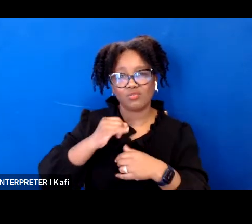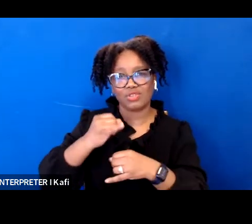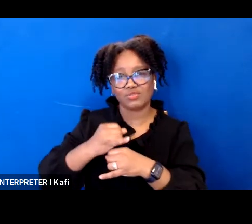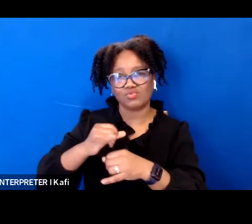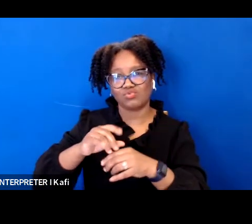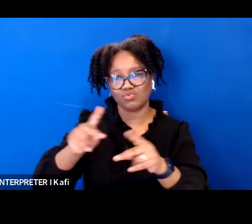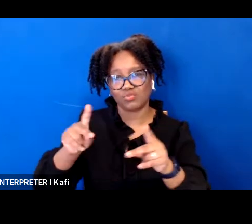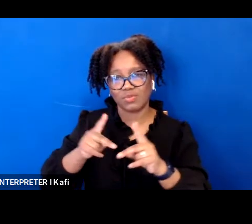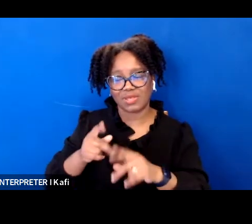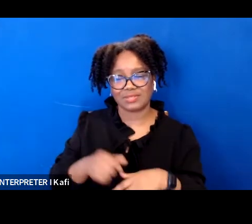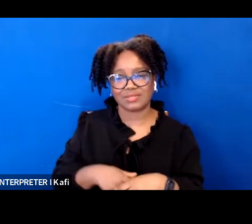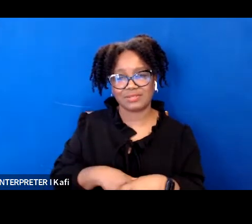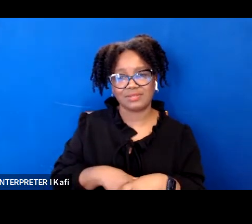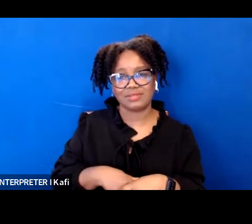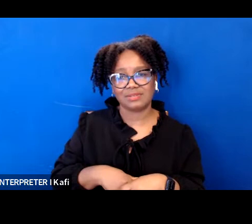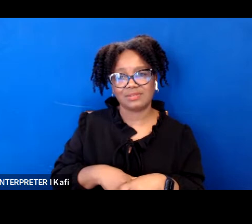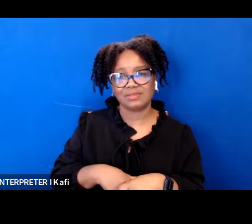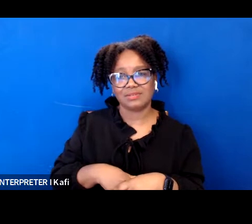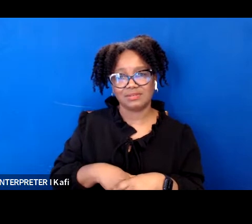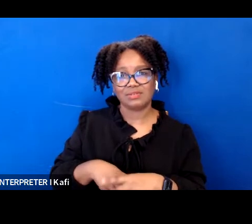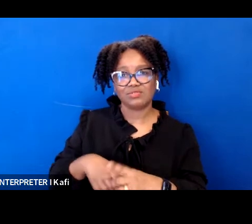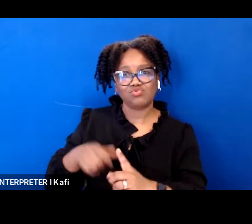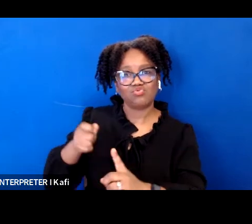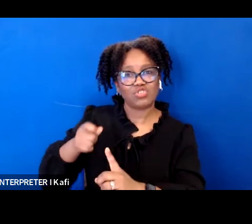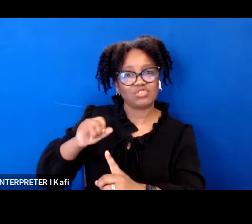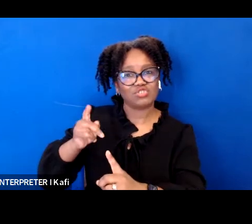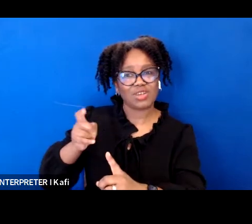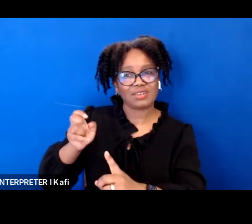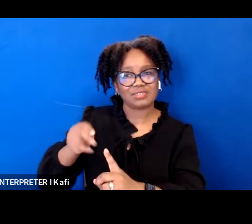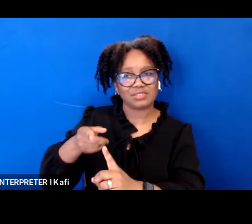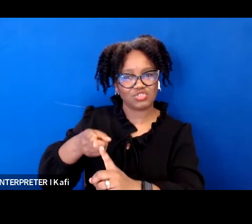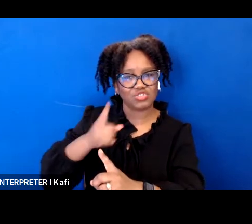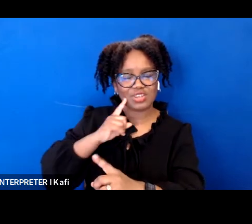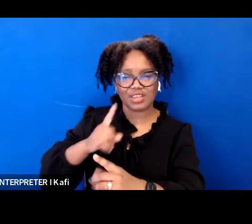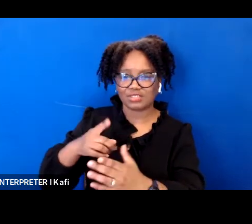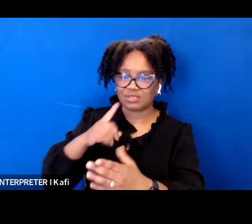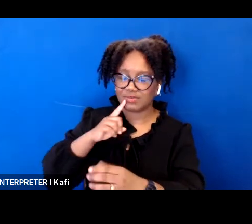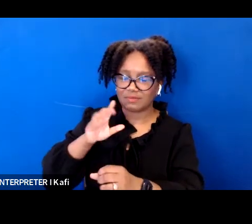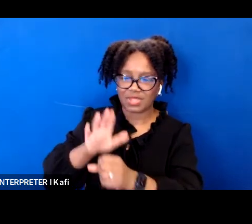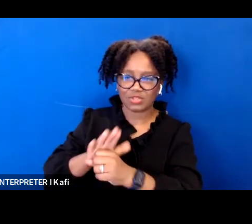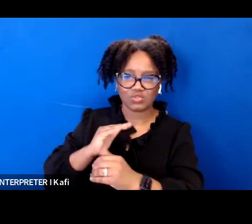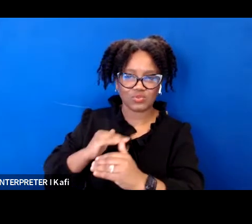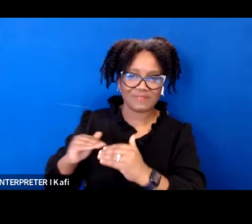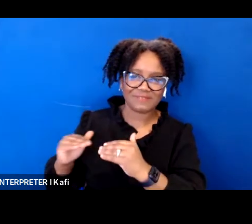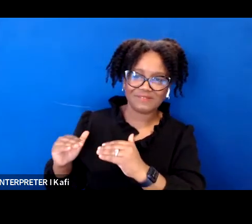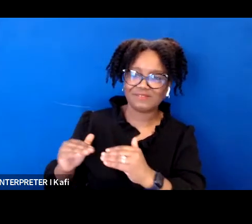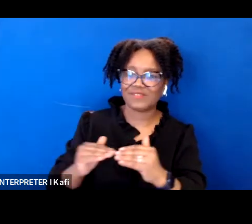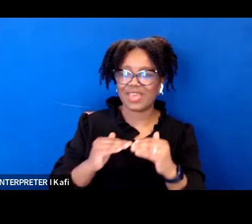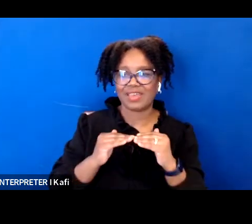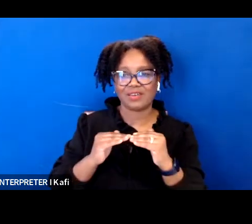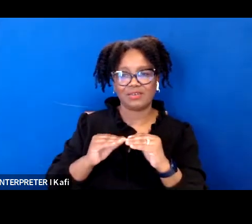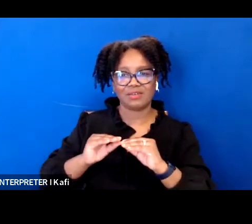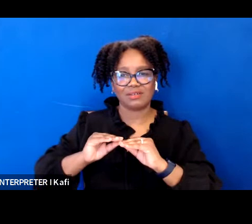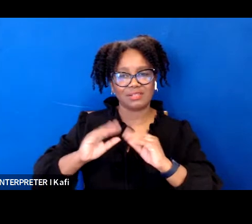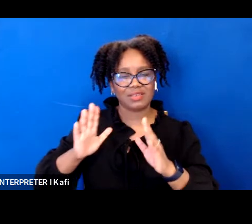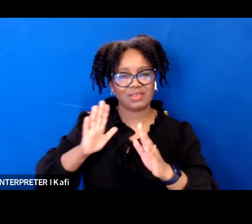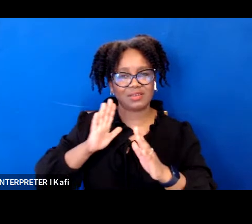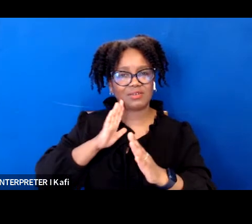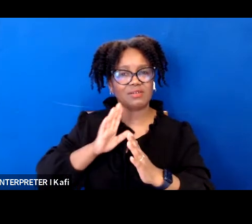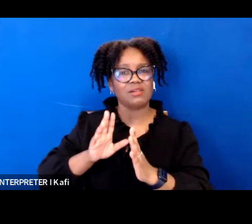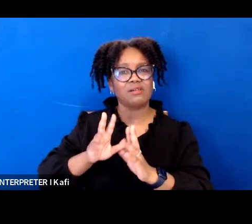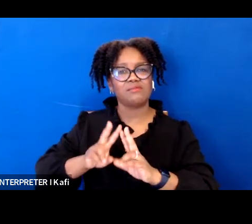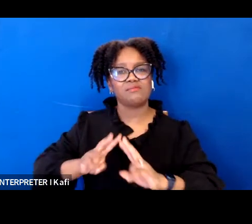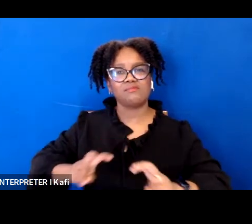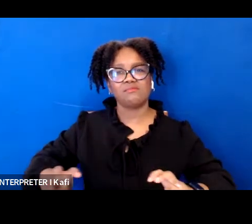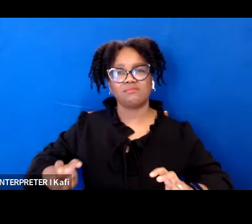to fair thorough adjudication of the legal claims that have come before her and that includes cases under the ada and other disability rights and